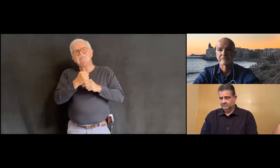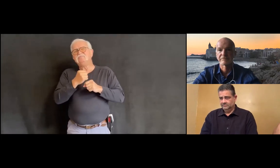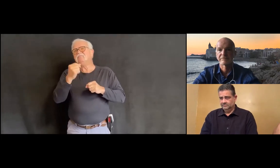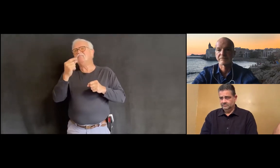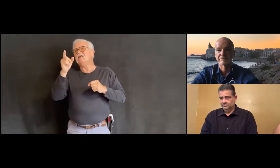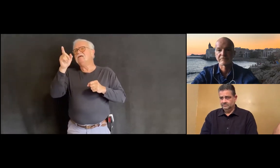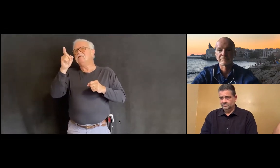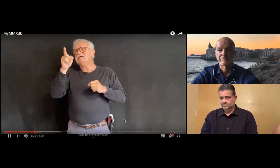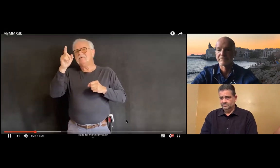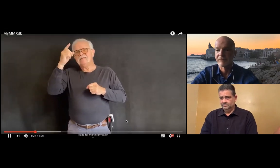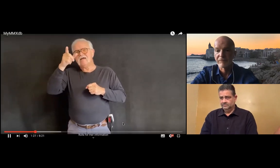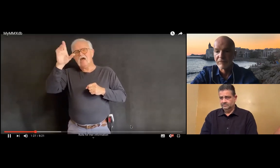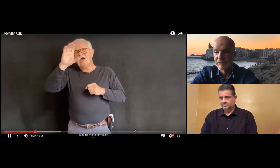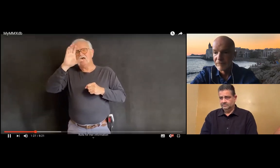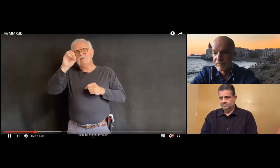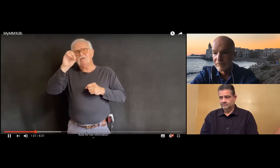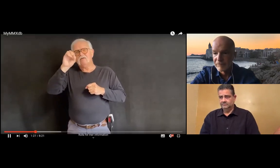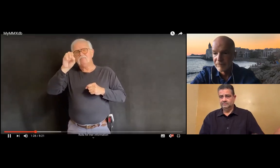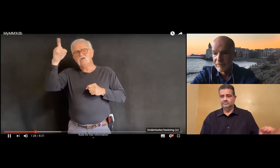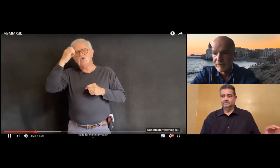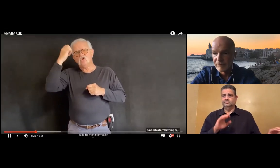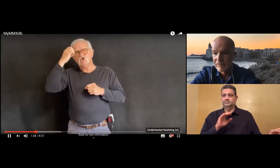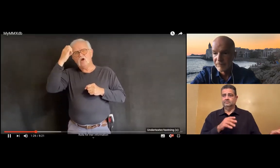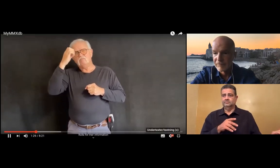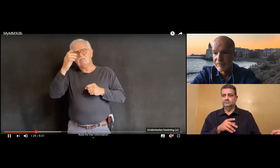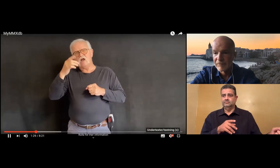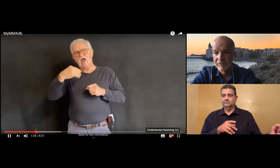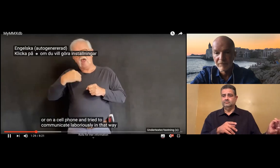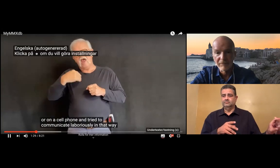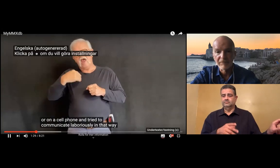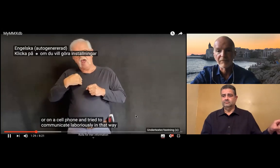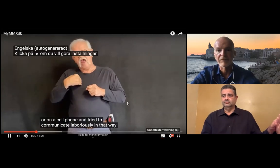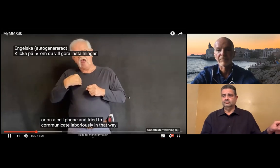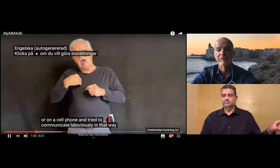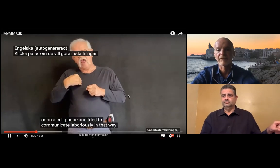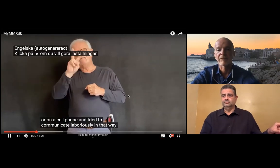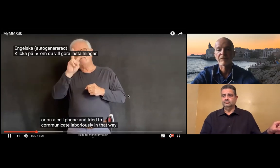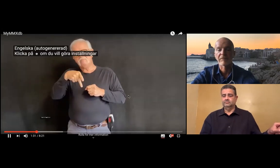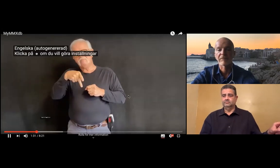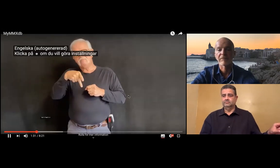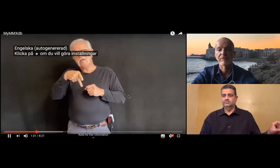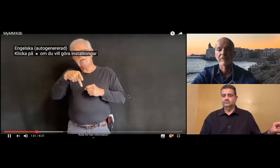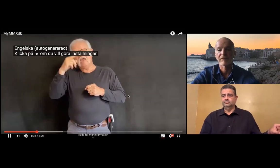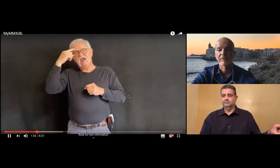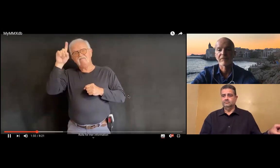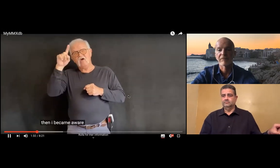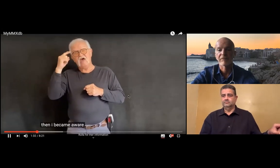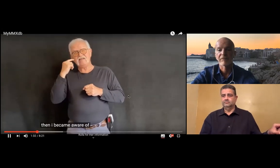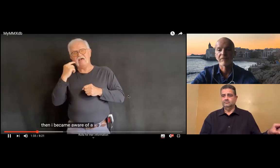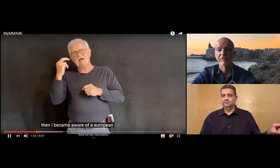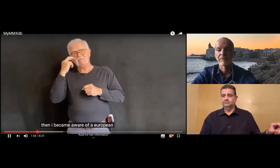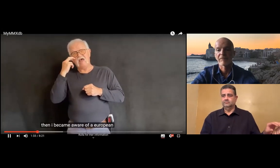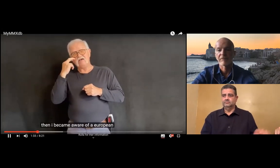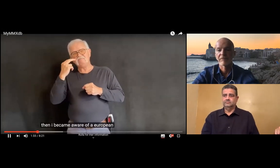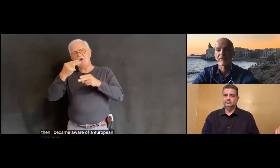captioning as well? This is glorious to do in that way. I became aware of a